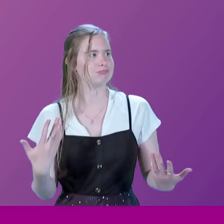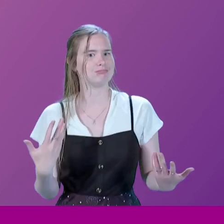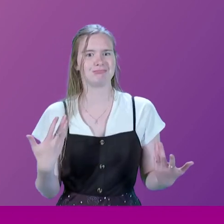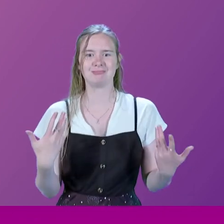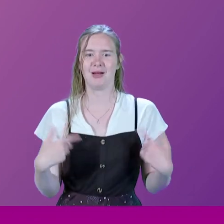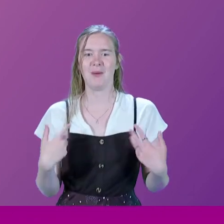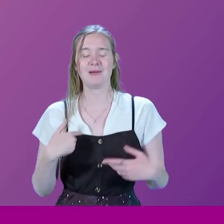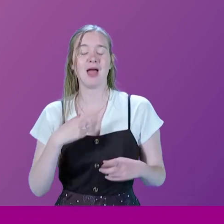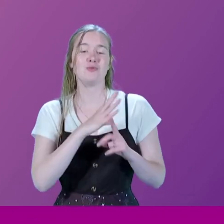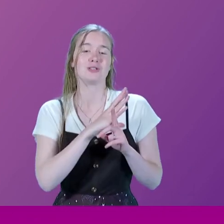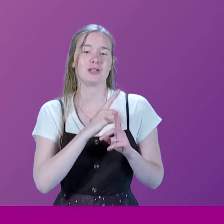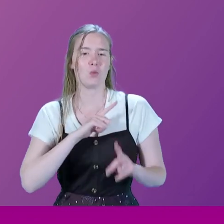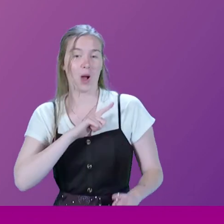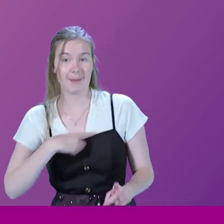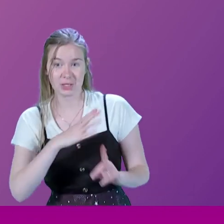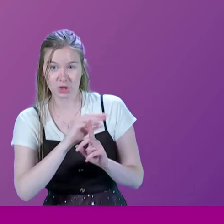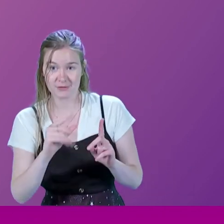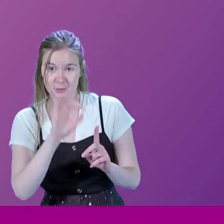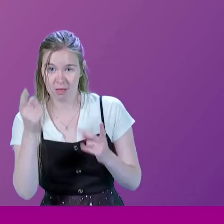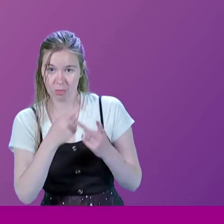why was I a conservative was the other question really, wasn't it?